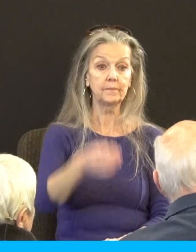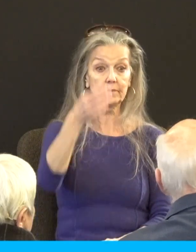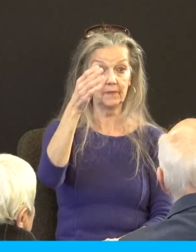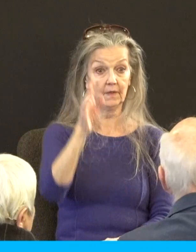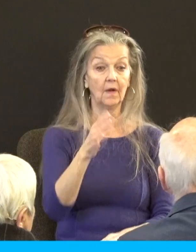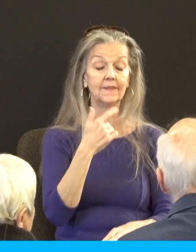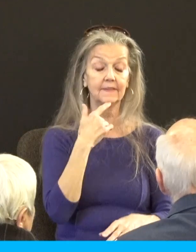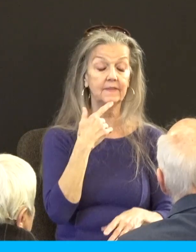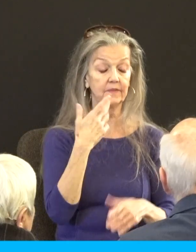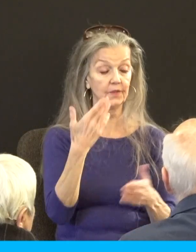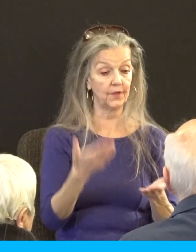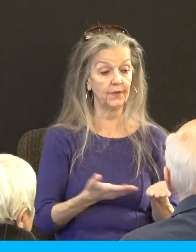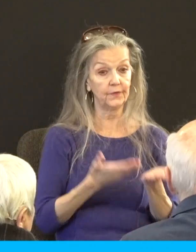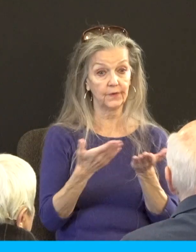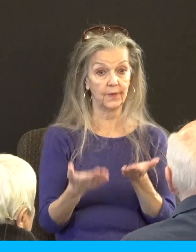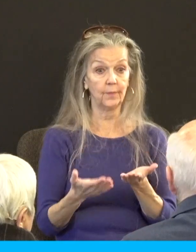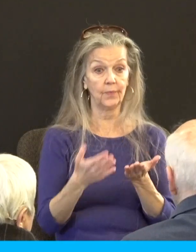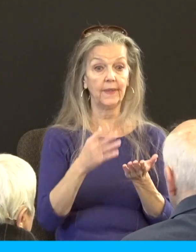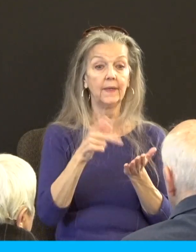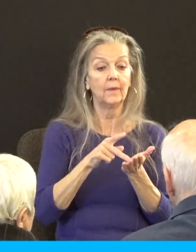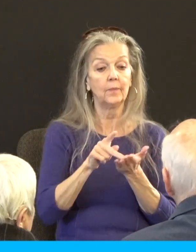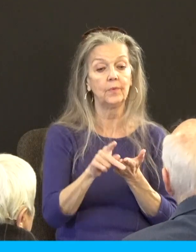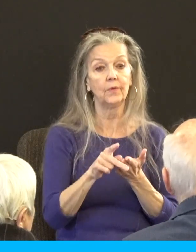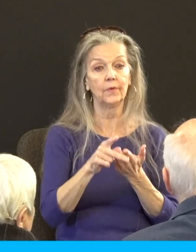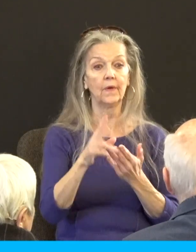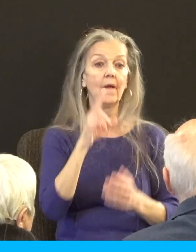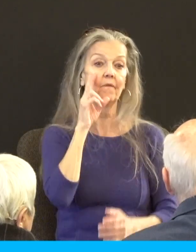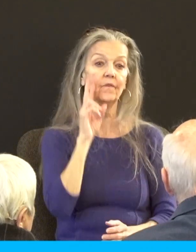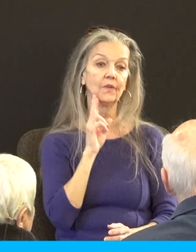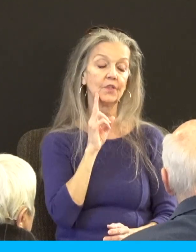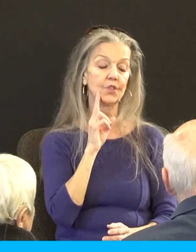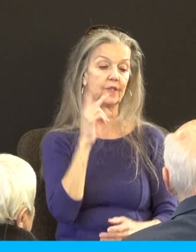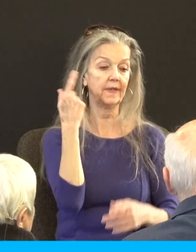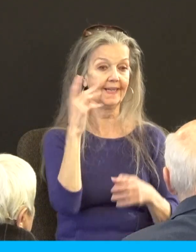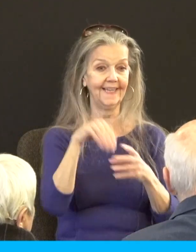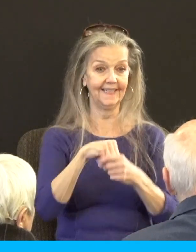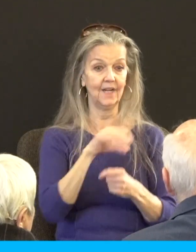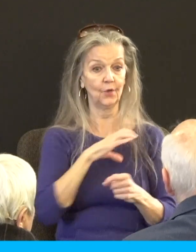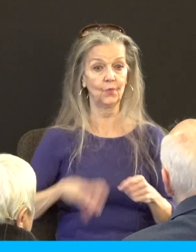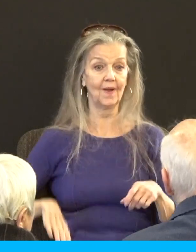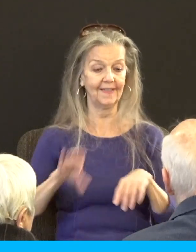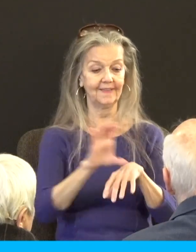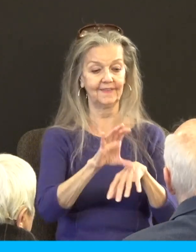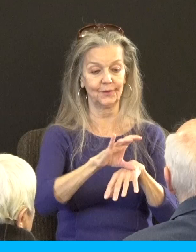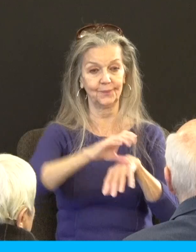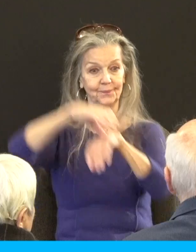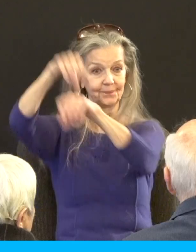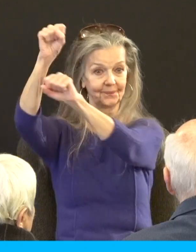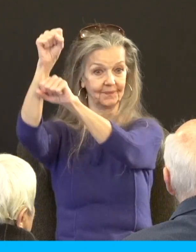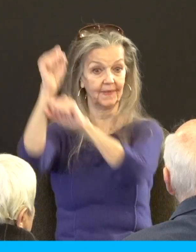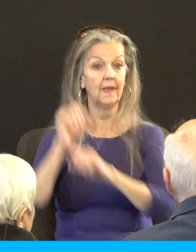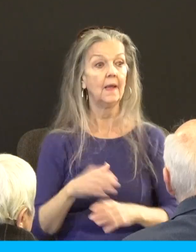and he's gonna reward them anyway so maybe you came in you're walking as good as not as good as it should be maybe Thanksgiving was